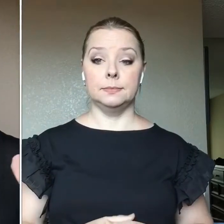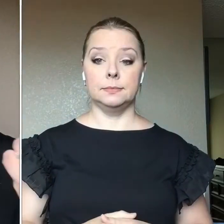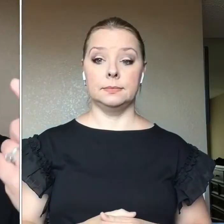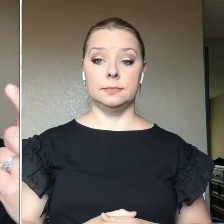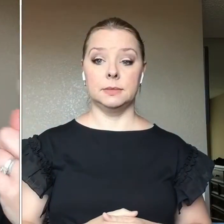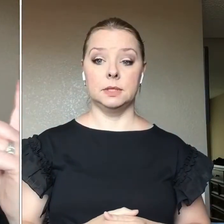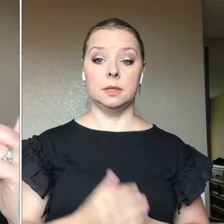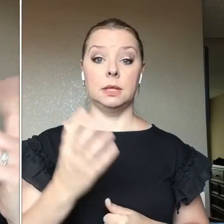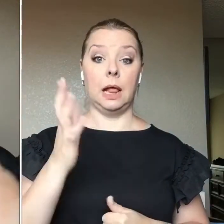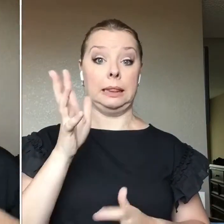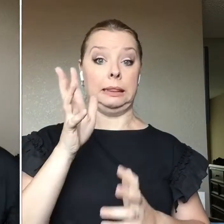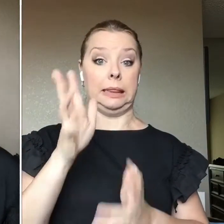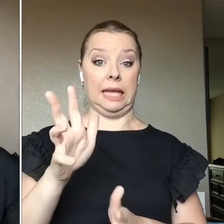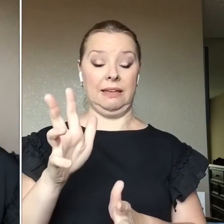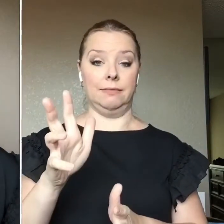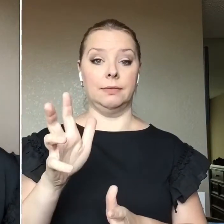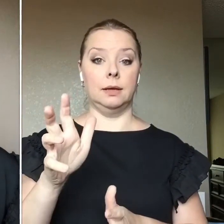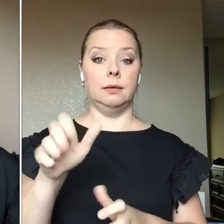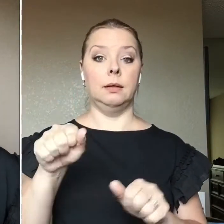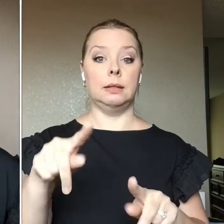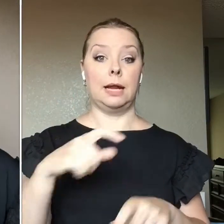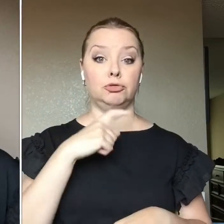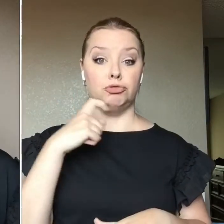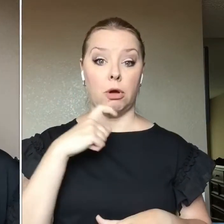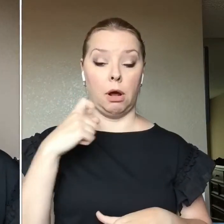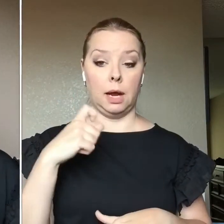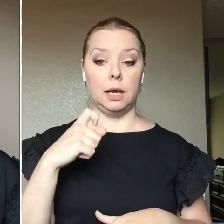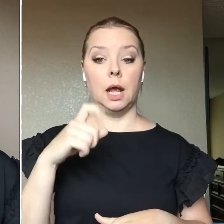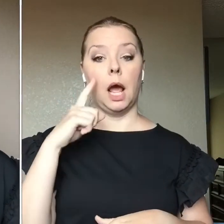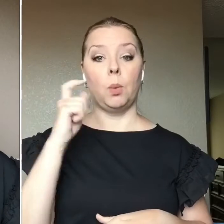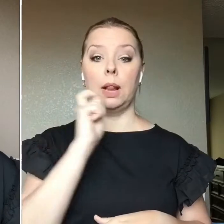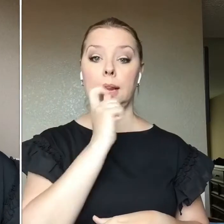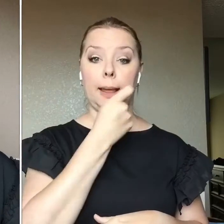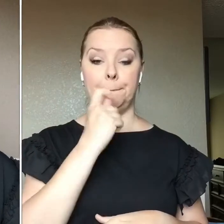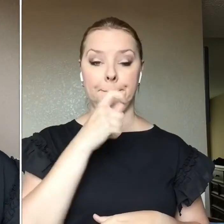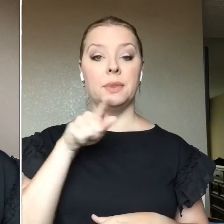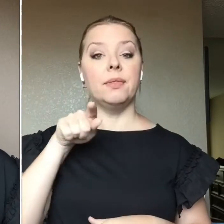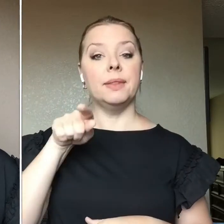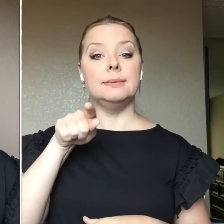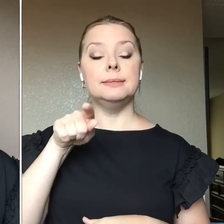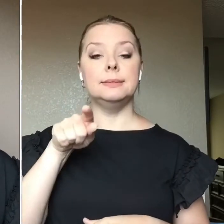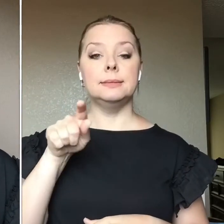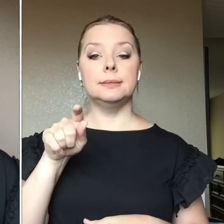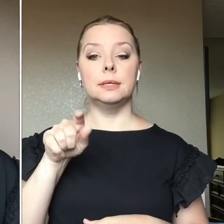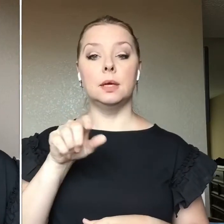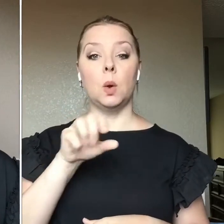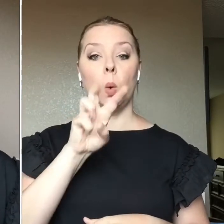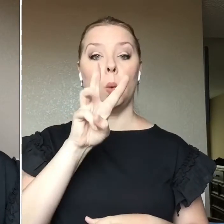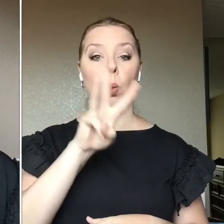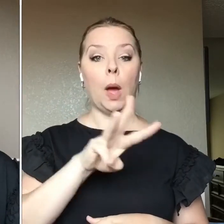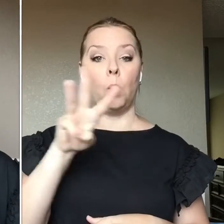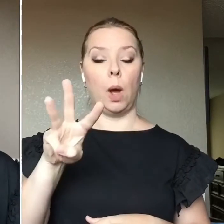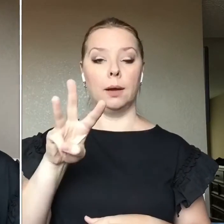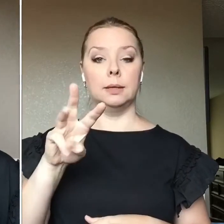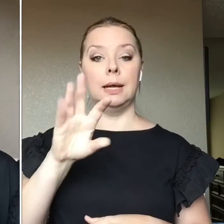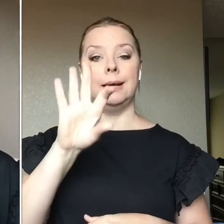Leave it Let it dry So I'm gonna put on my lip This is Wet n' Wild 902C